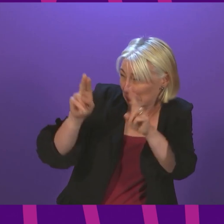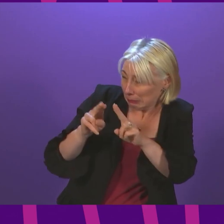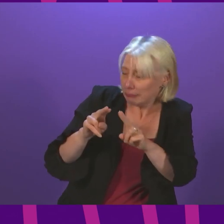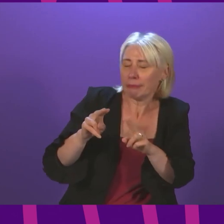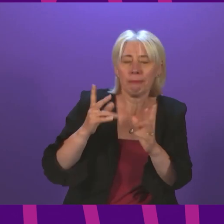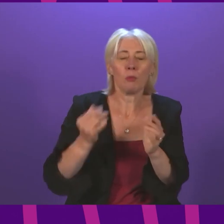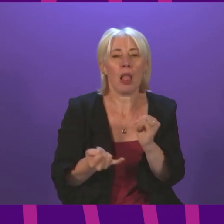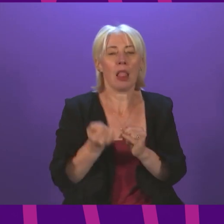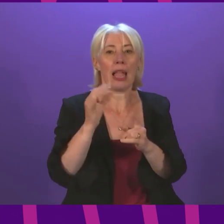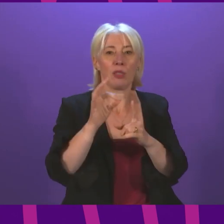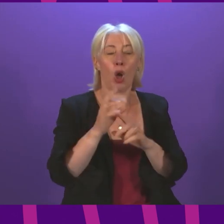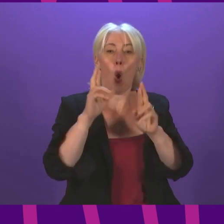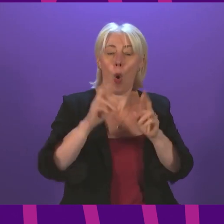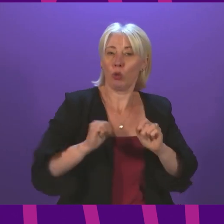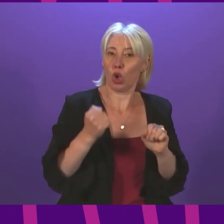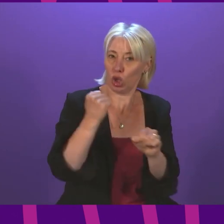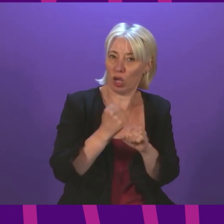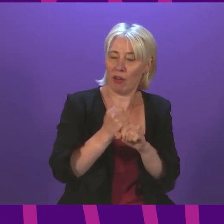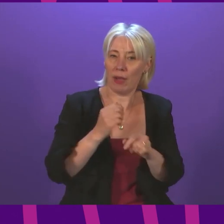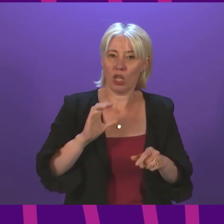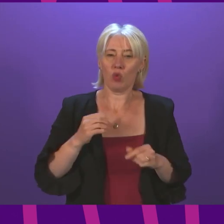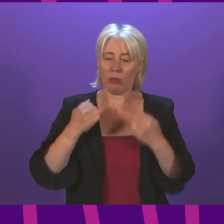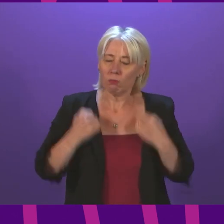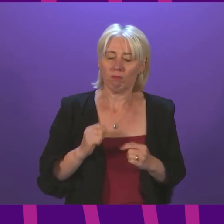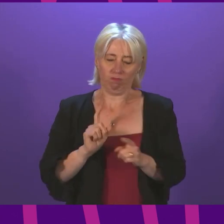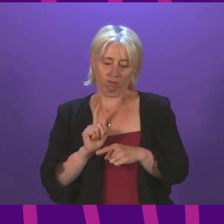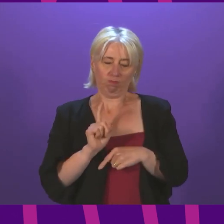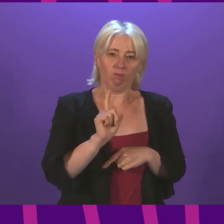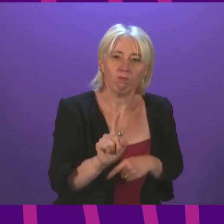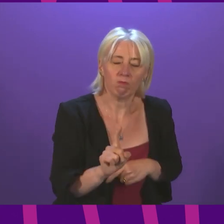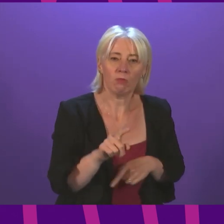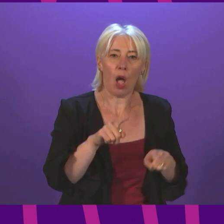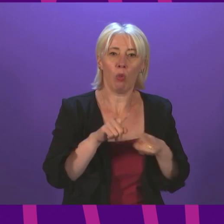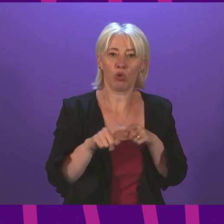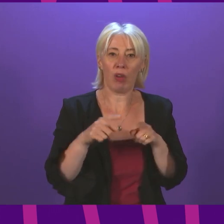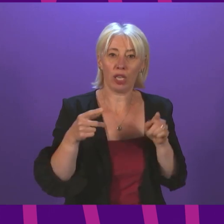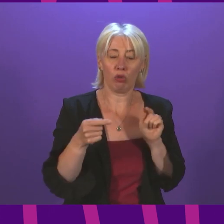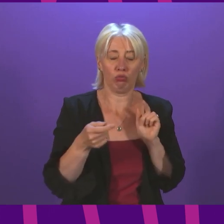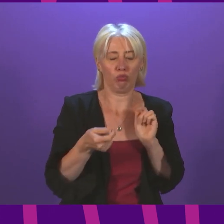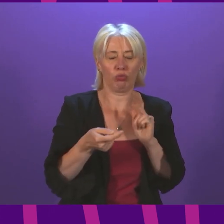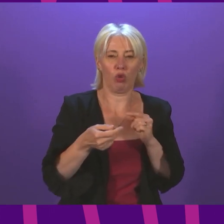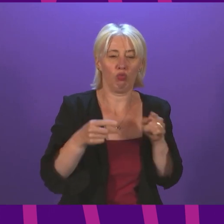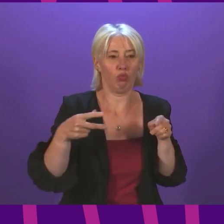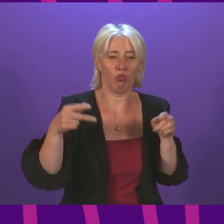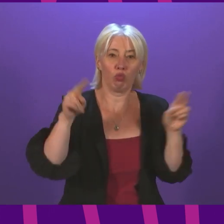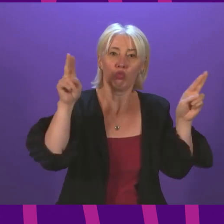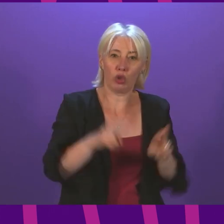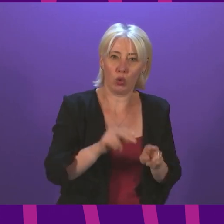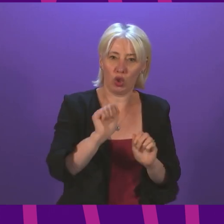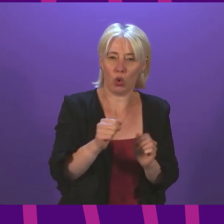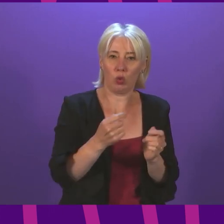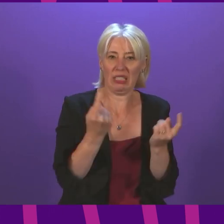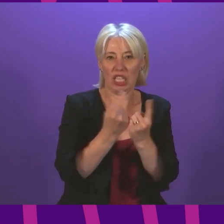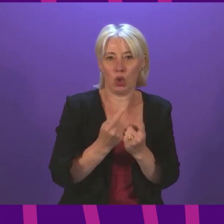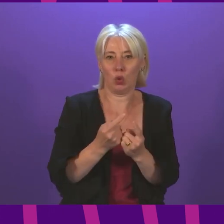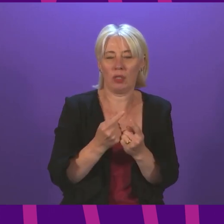last point is, I hope that the Scottish Government will step in and when we can, we will mitigate these things, because that is also the right thing to do. Thank